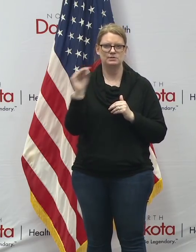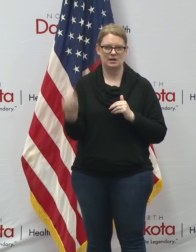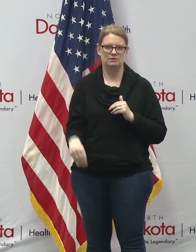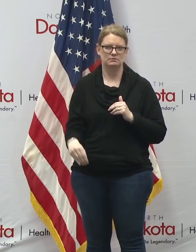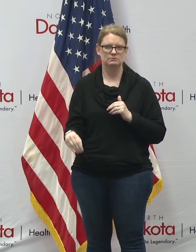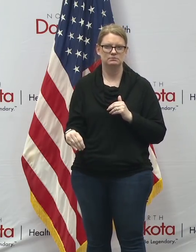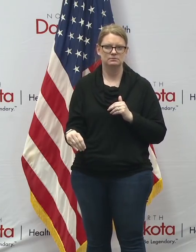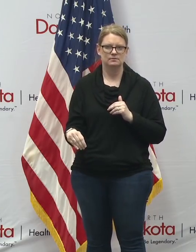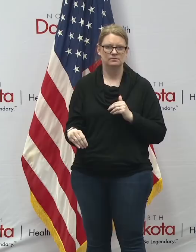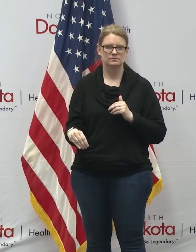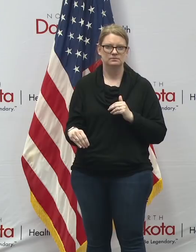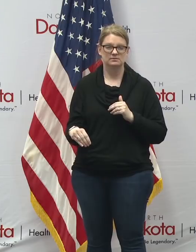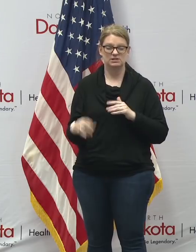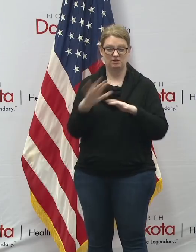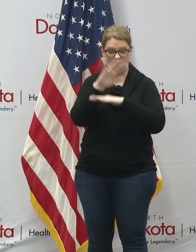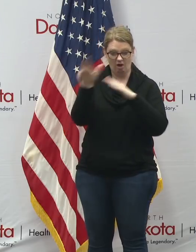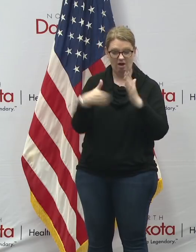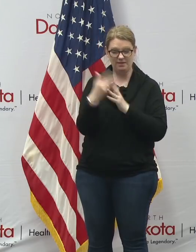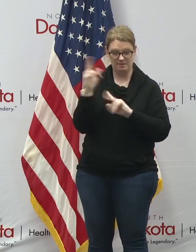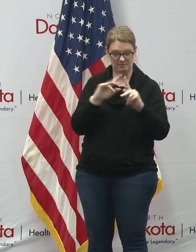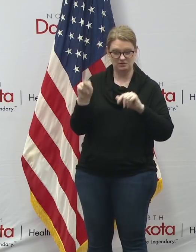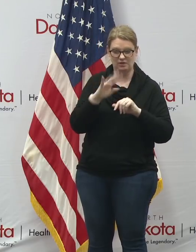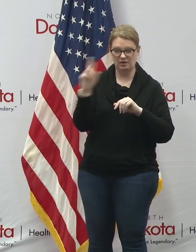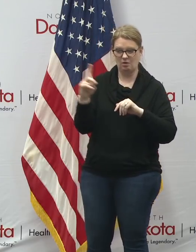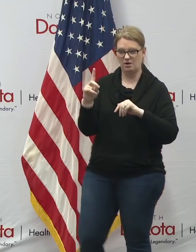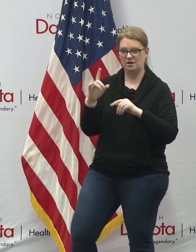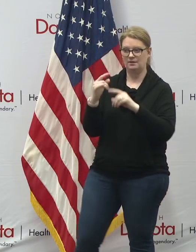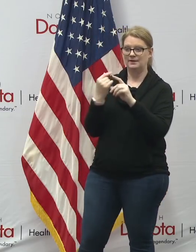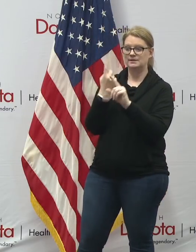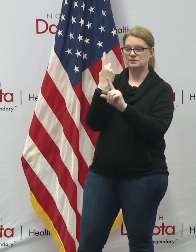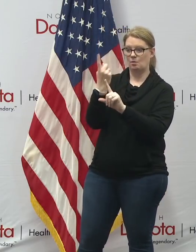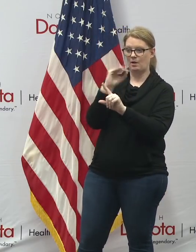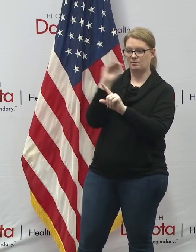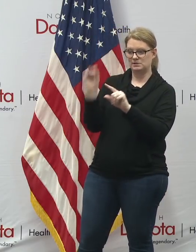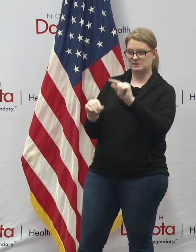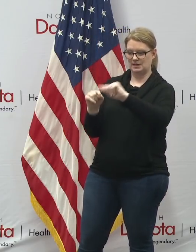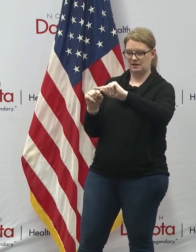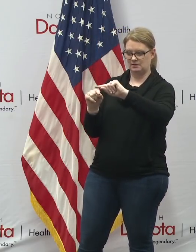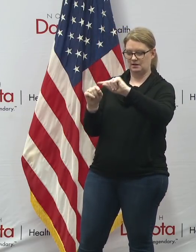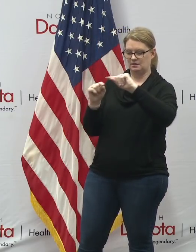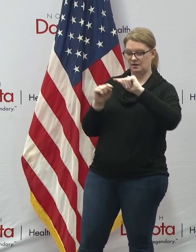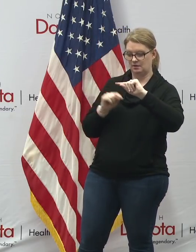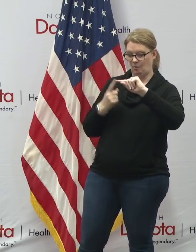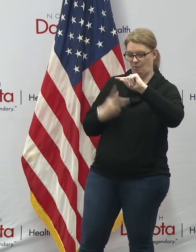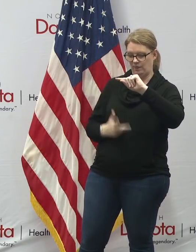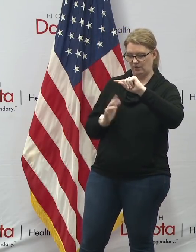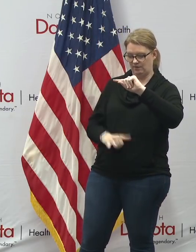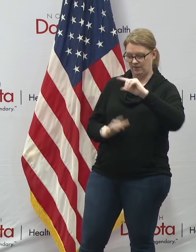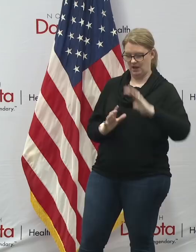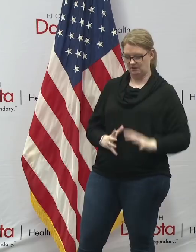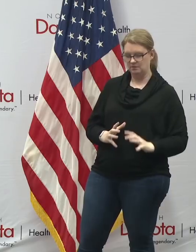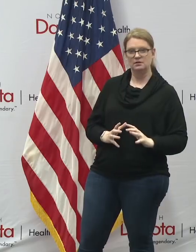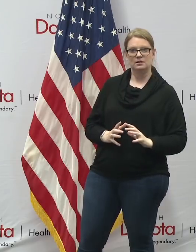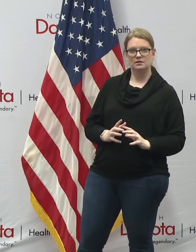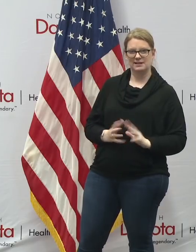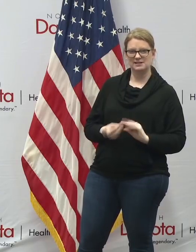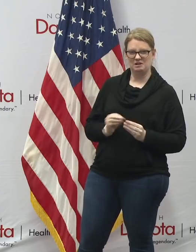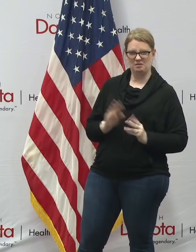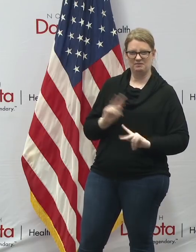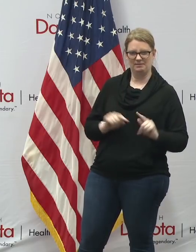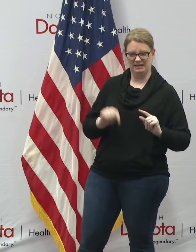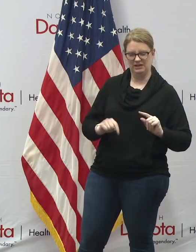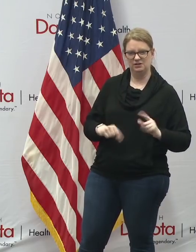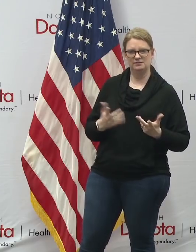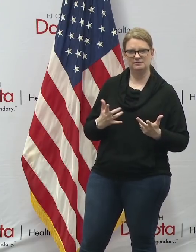of the population the united states so if you uh did the uh you know the quick quick